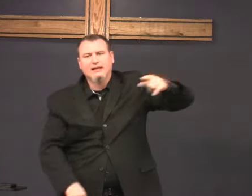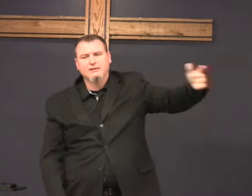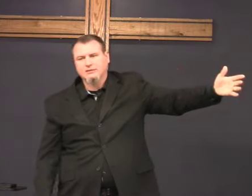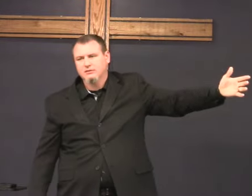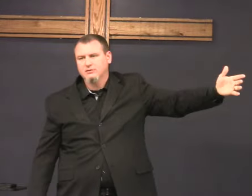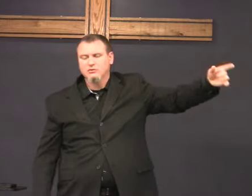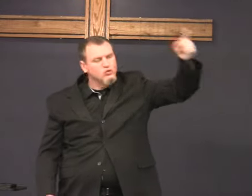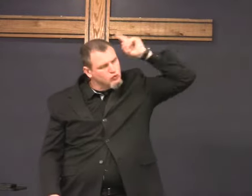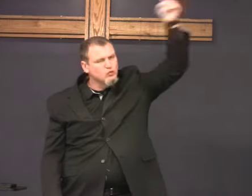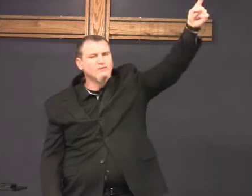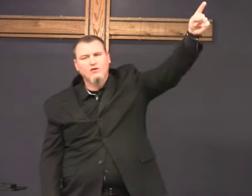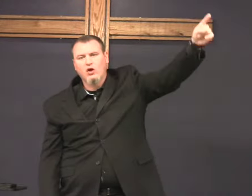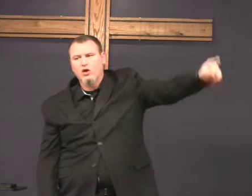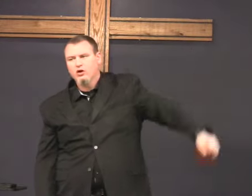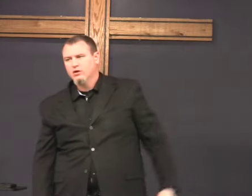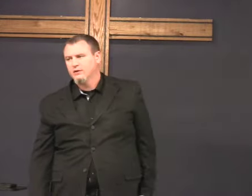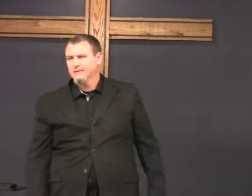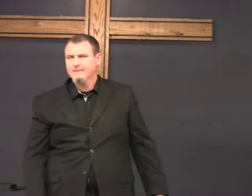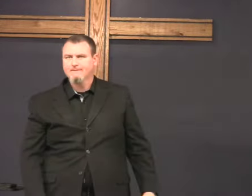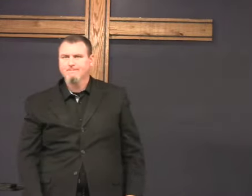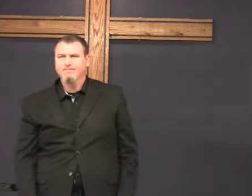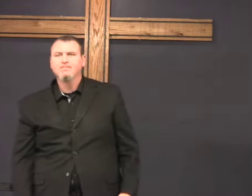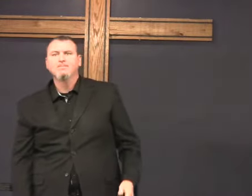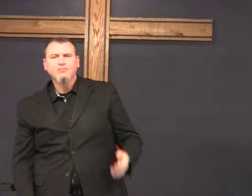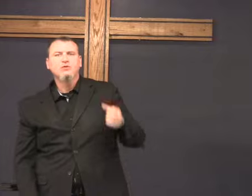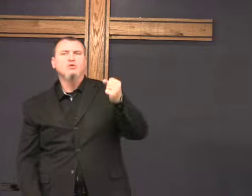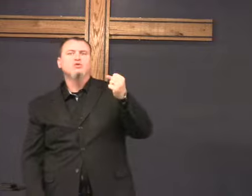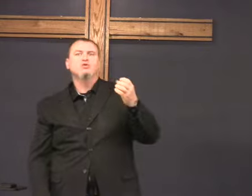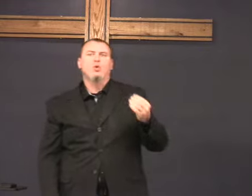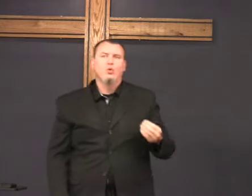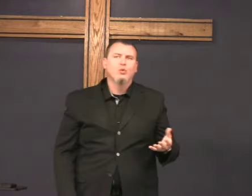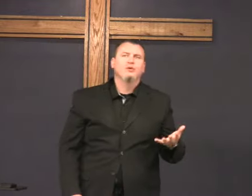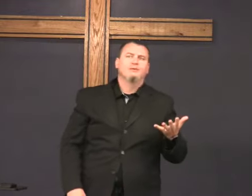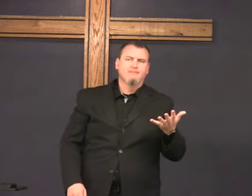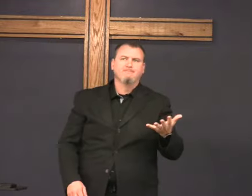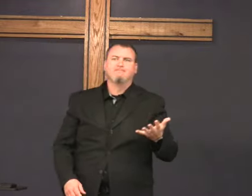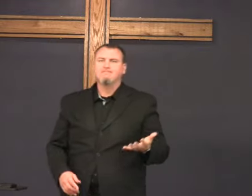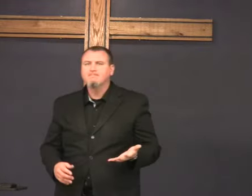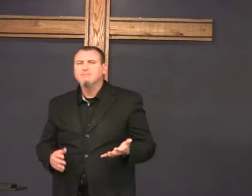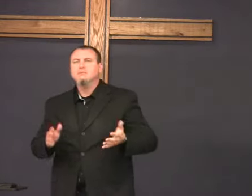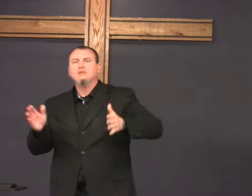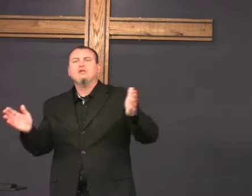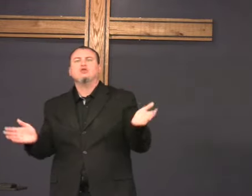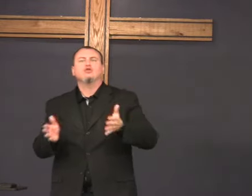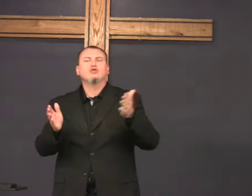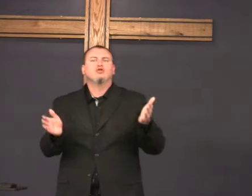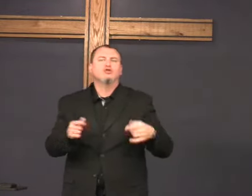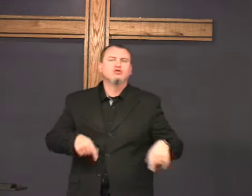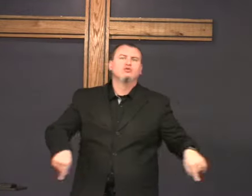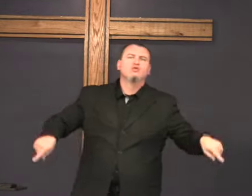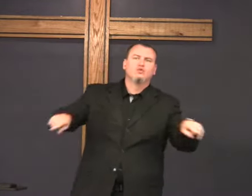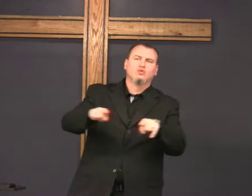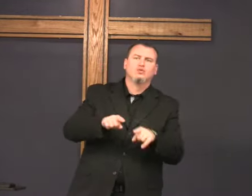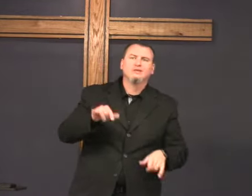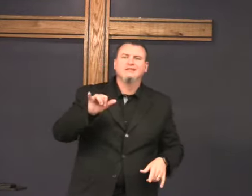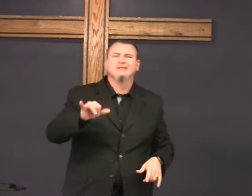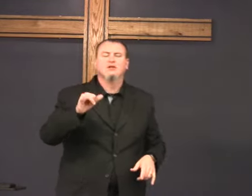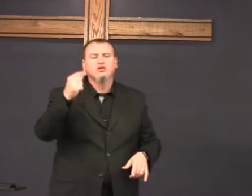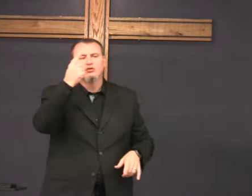We can never equal Him. So, I encourage you